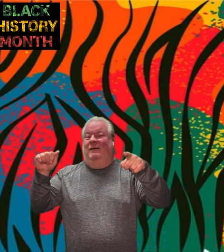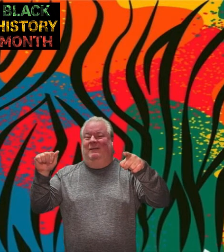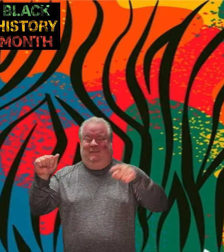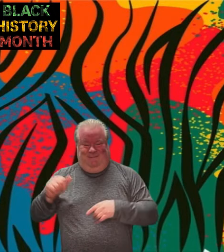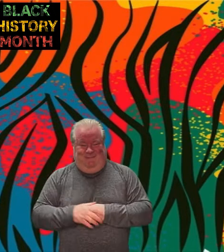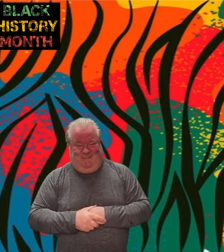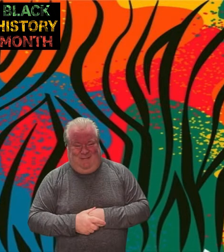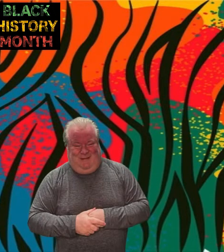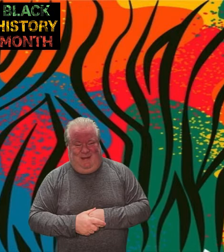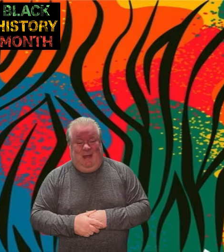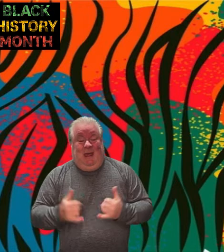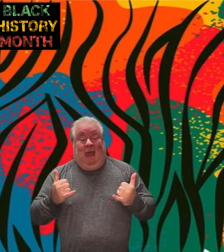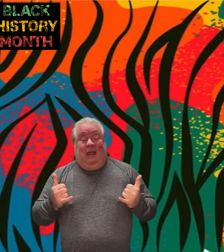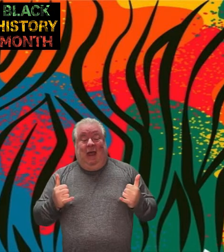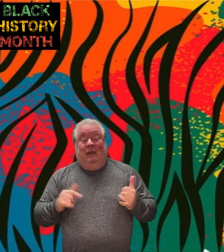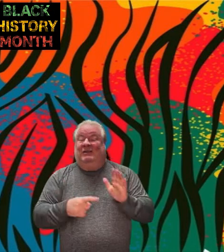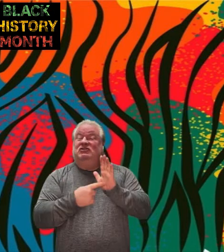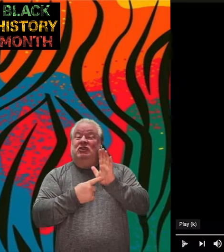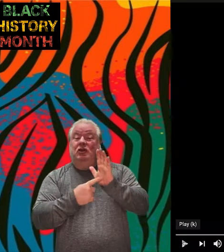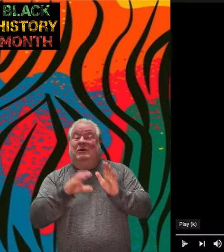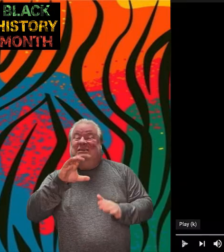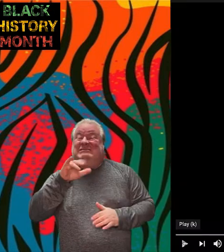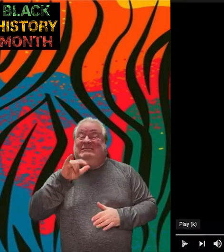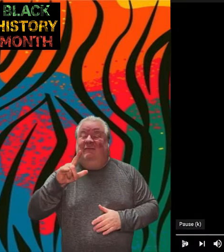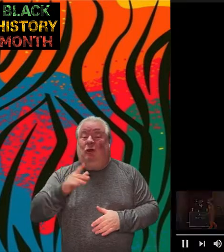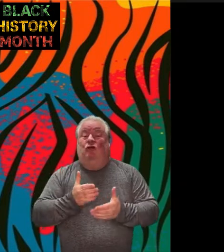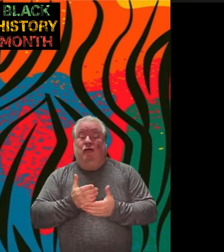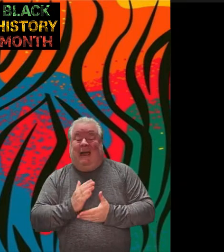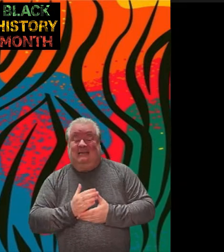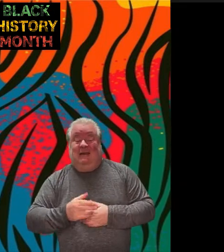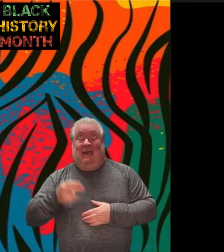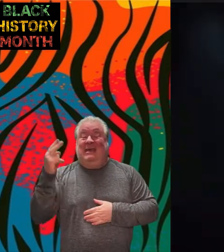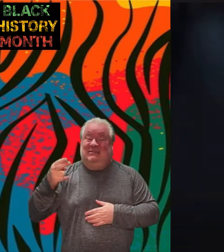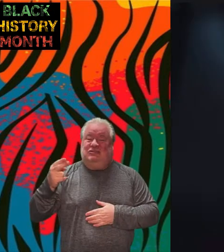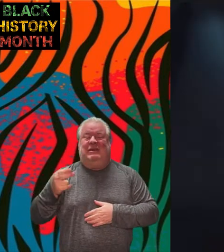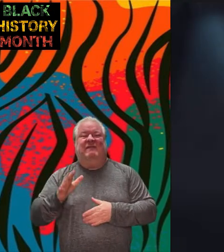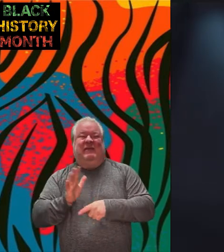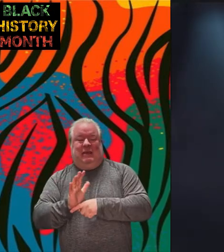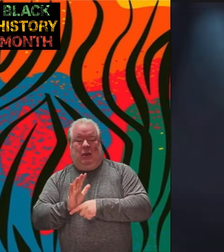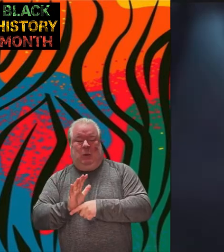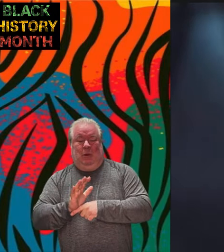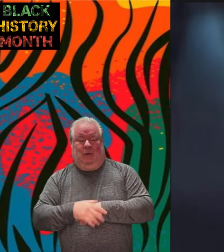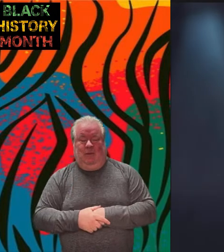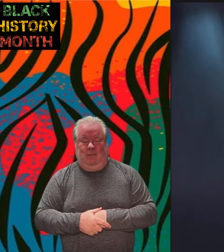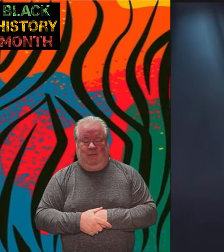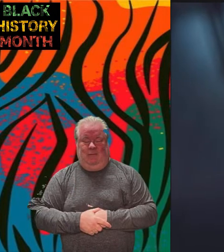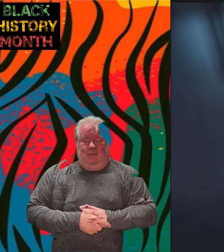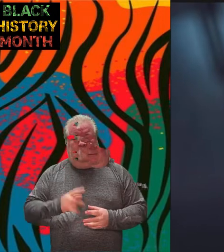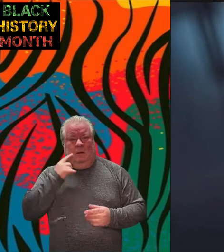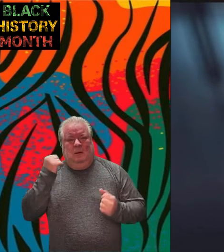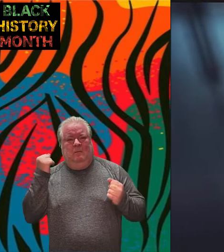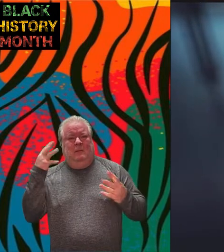and now we'd like to show you a civil rights history for a number of years